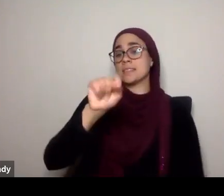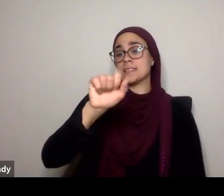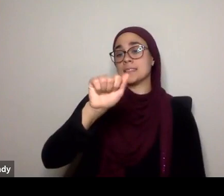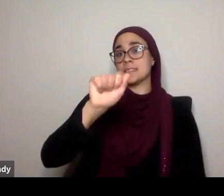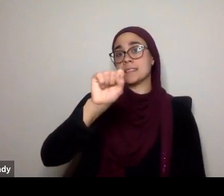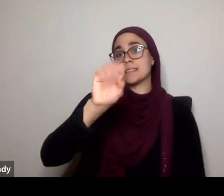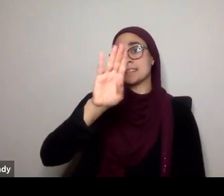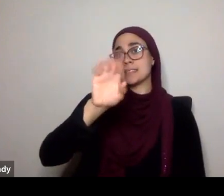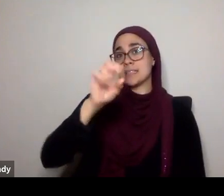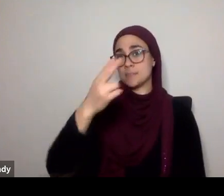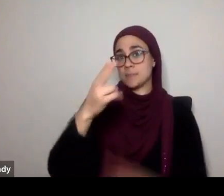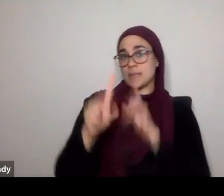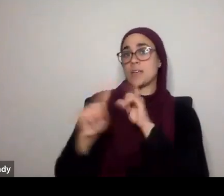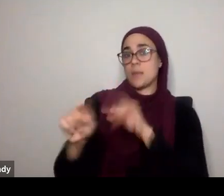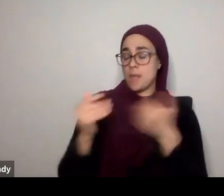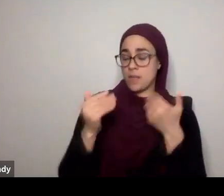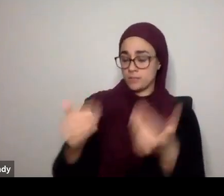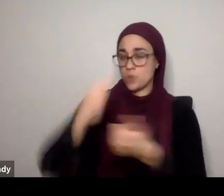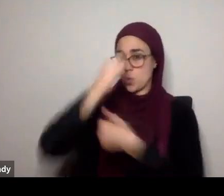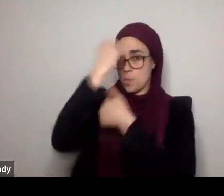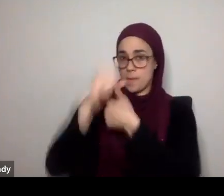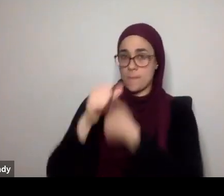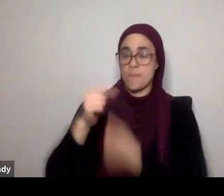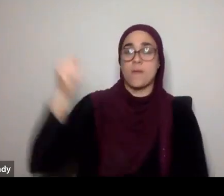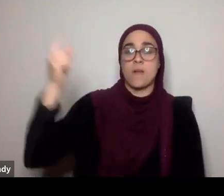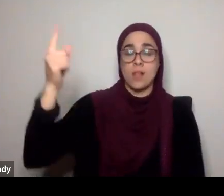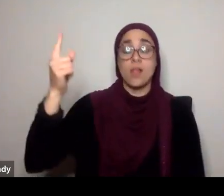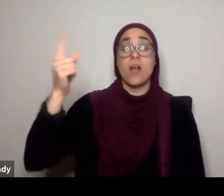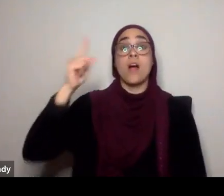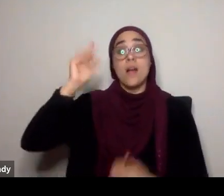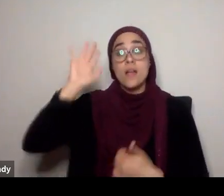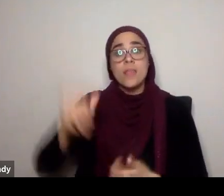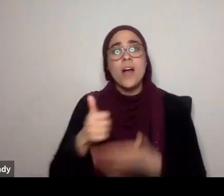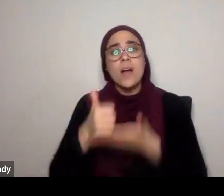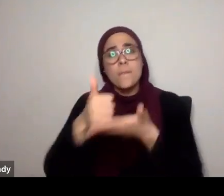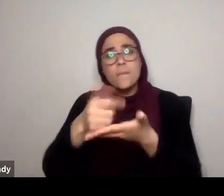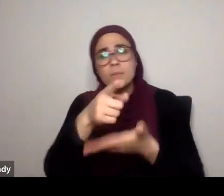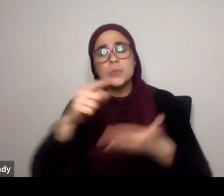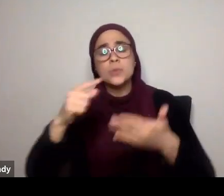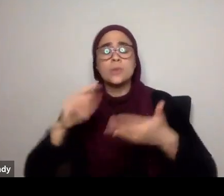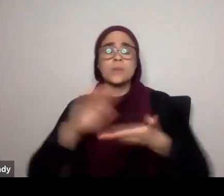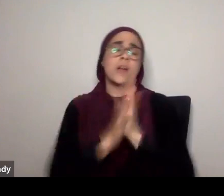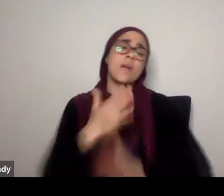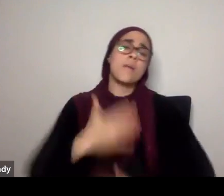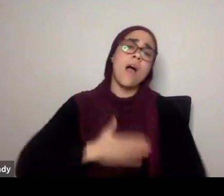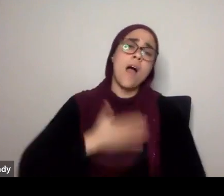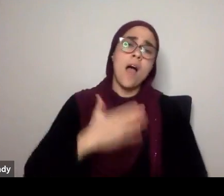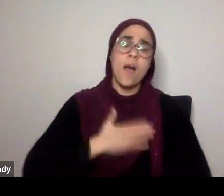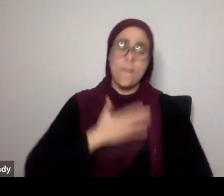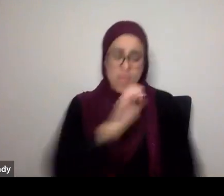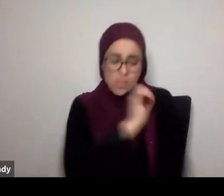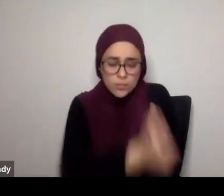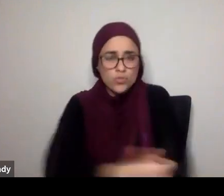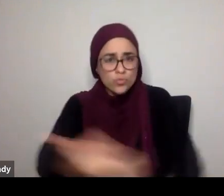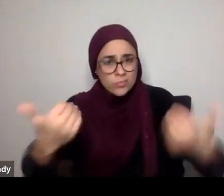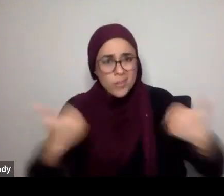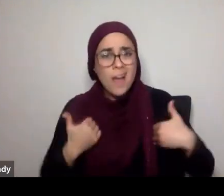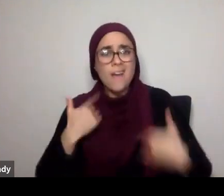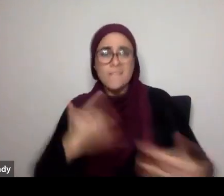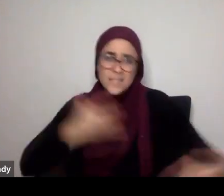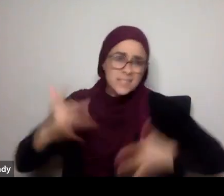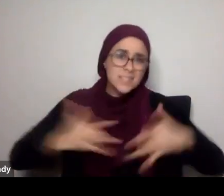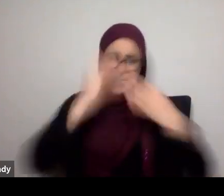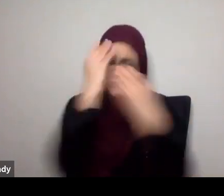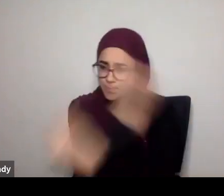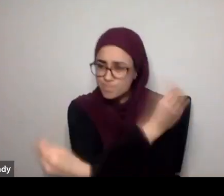that now allows you to, have this energy, and excitement, and readiness, to share with other people, so now you want to go, and remind